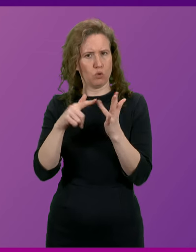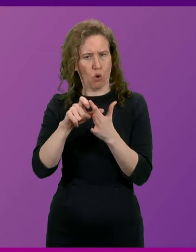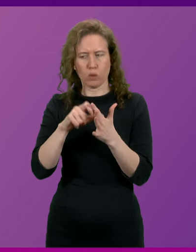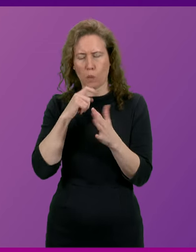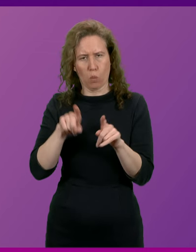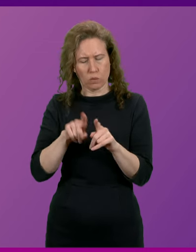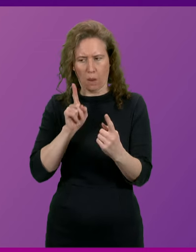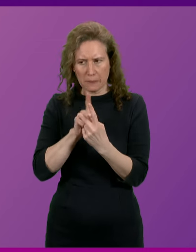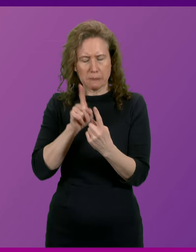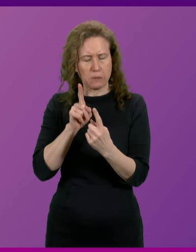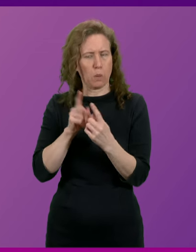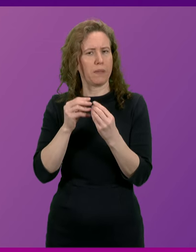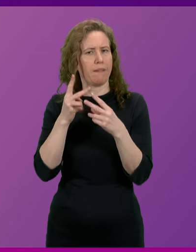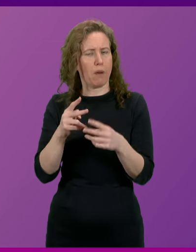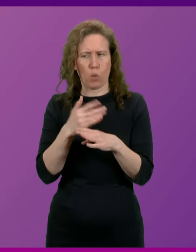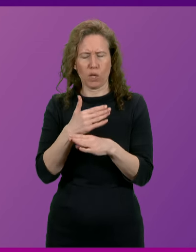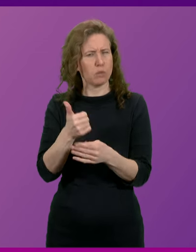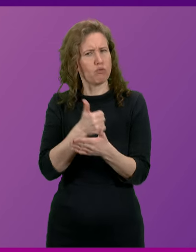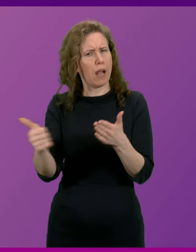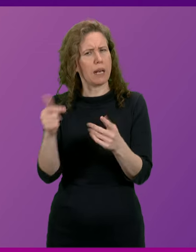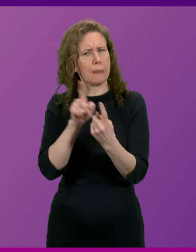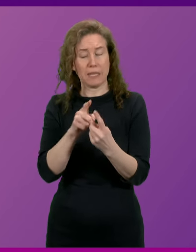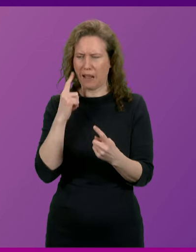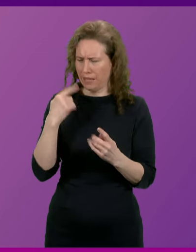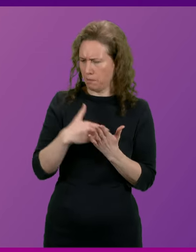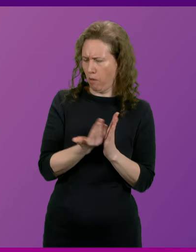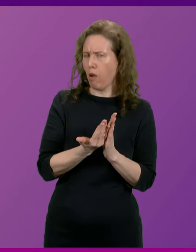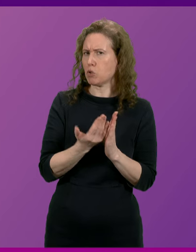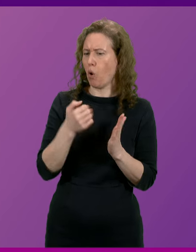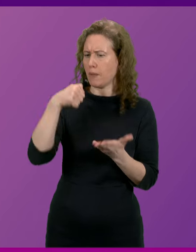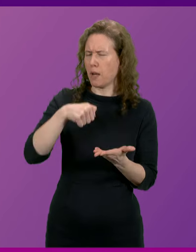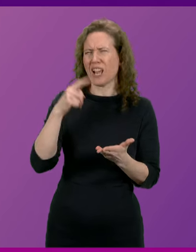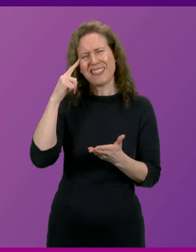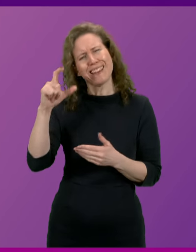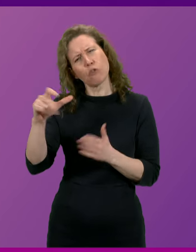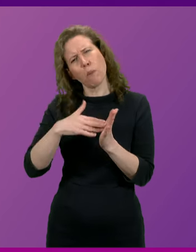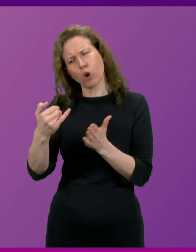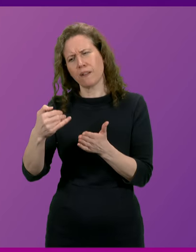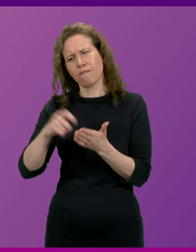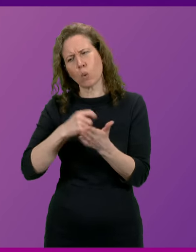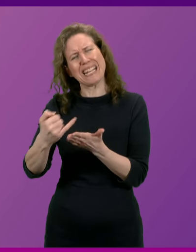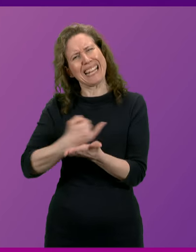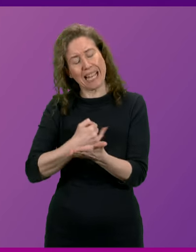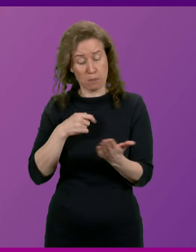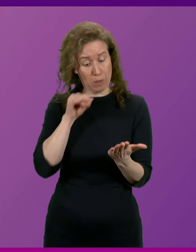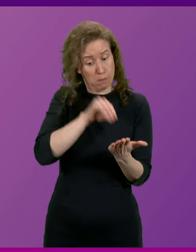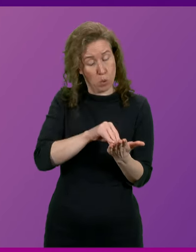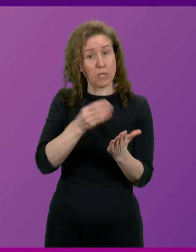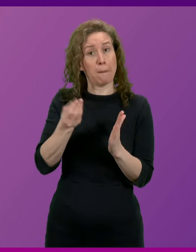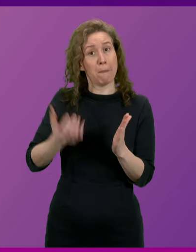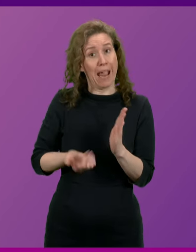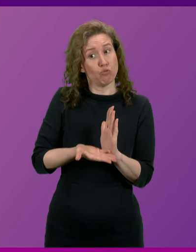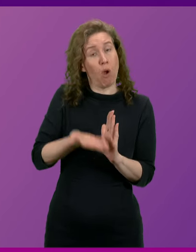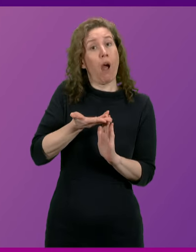meet regularly with care workers. It's why, of course, as part of the budget, which I think Carol Malkin voted against, we instructed a pay rise for social